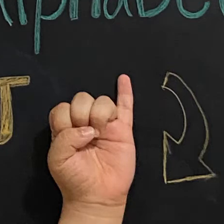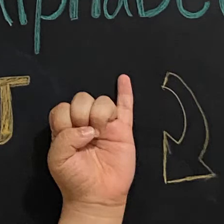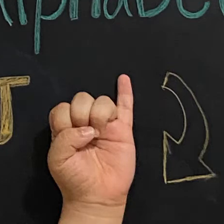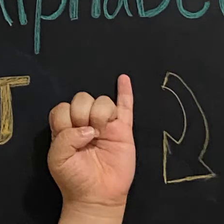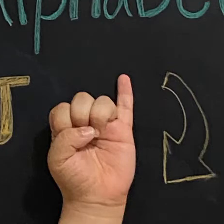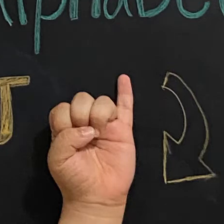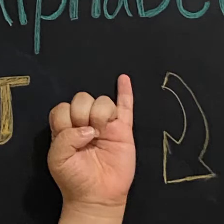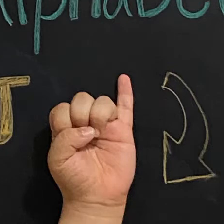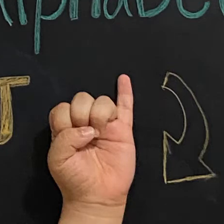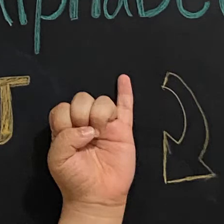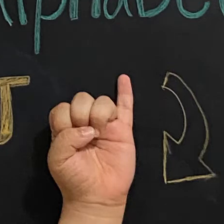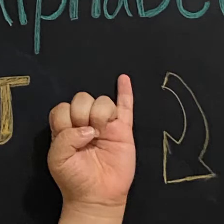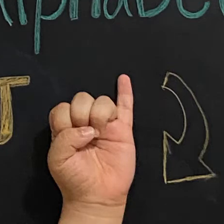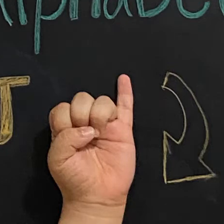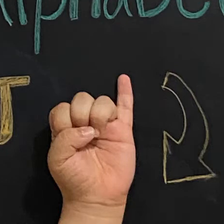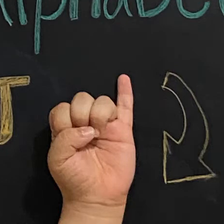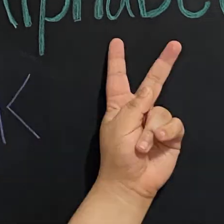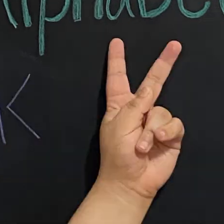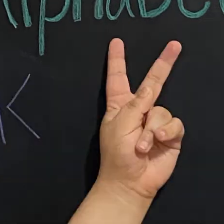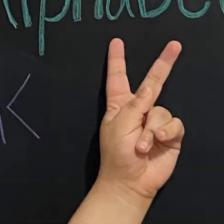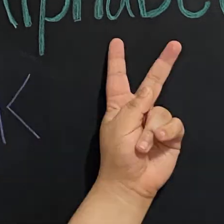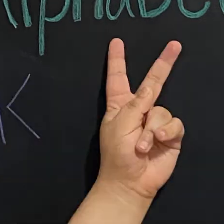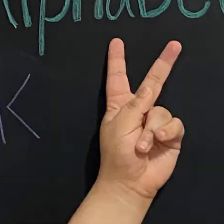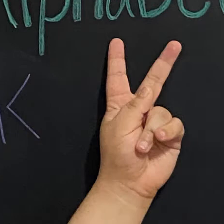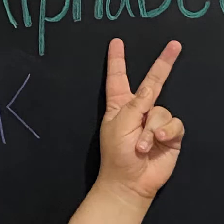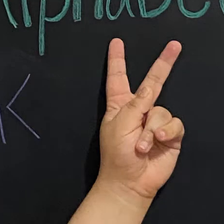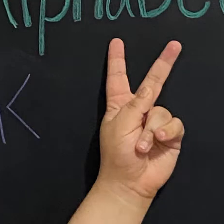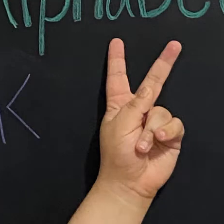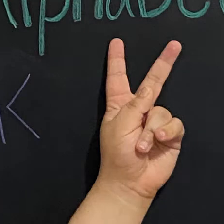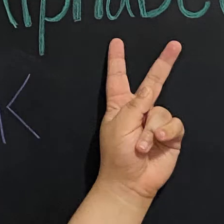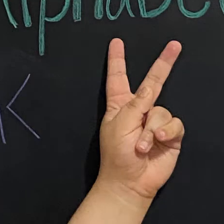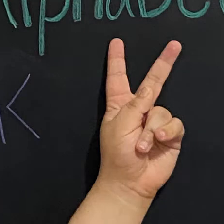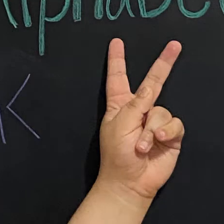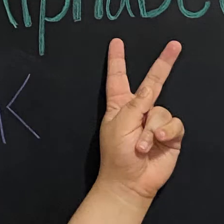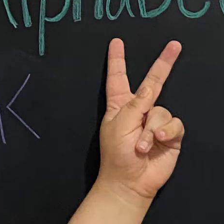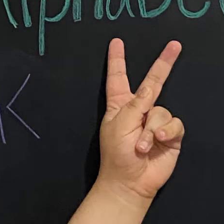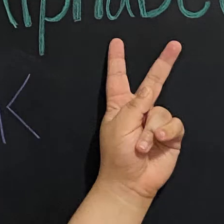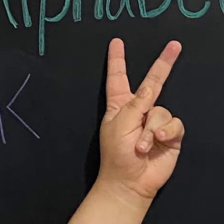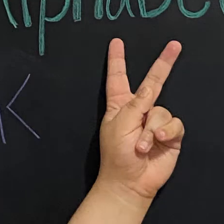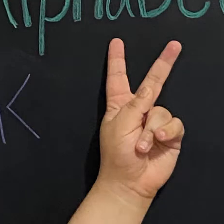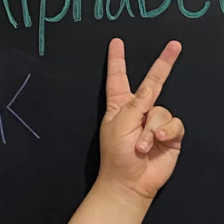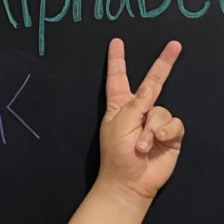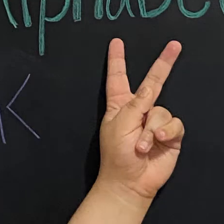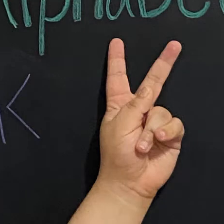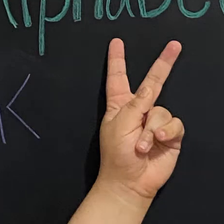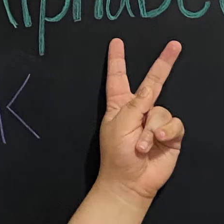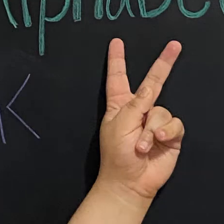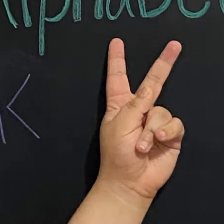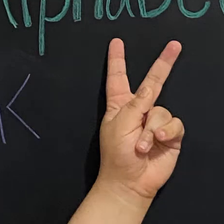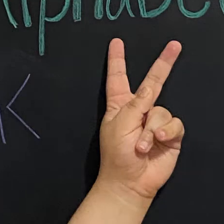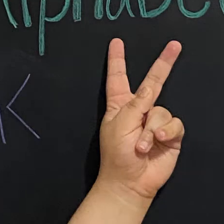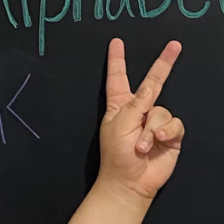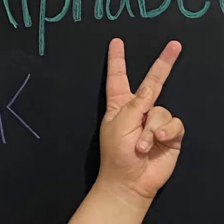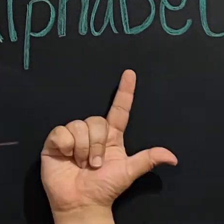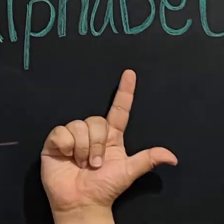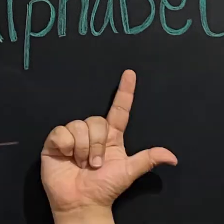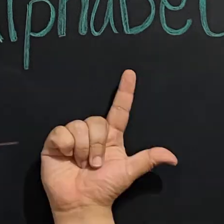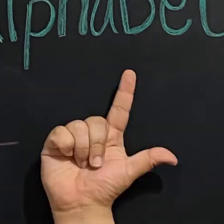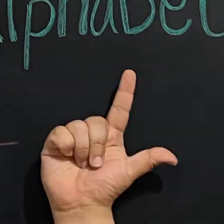movement of a J. K is like a peace sign but you're going to put your thumb on your middle finger. O is